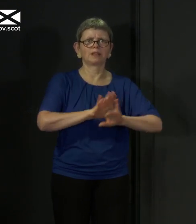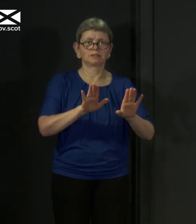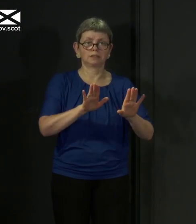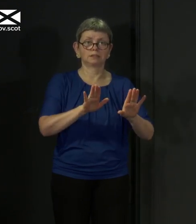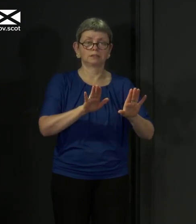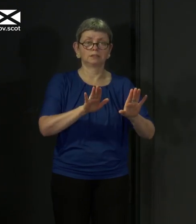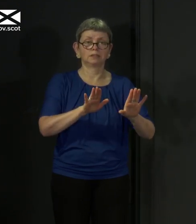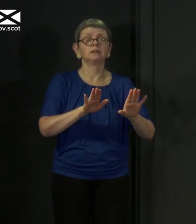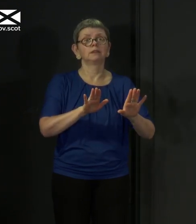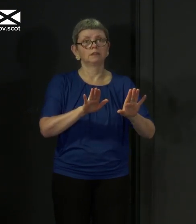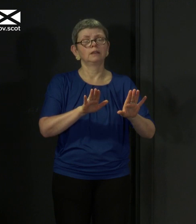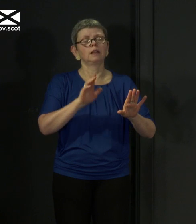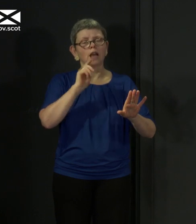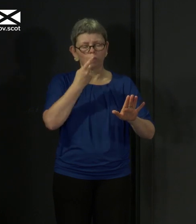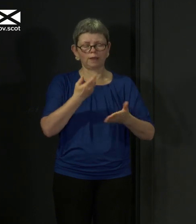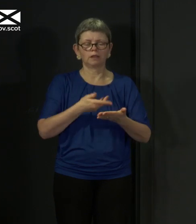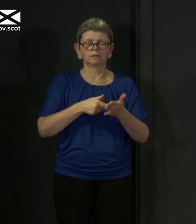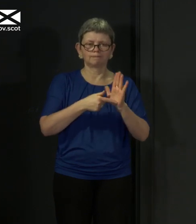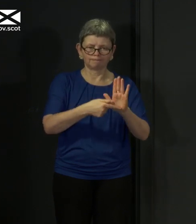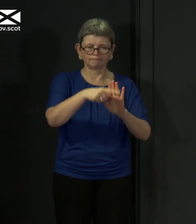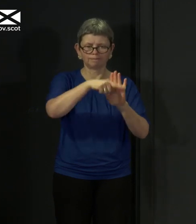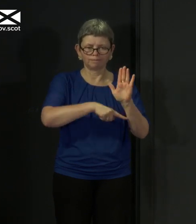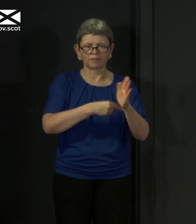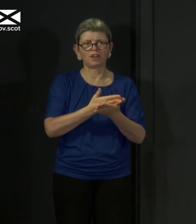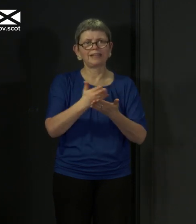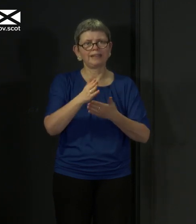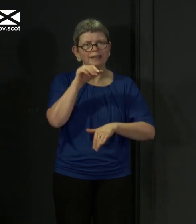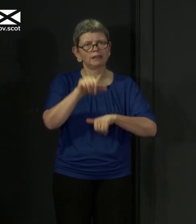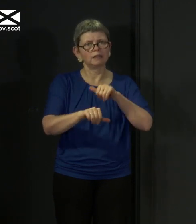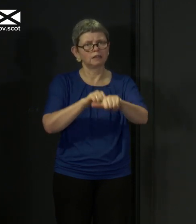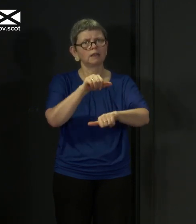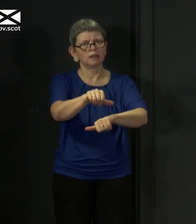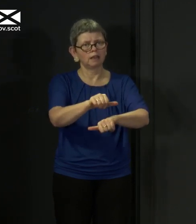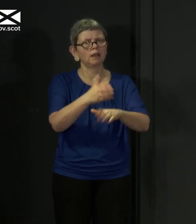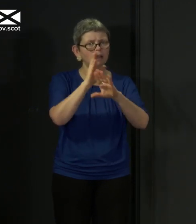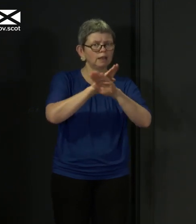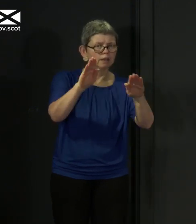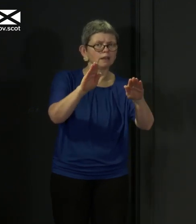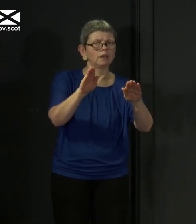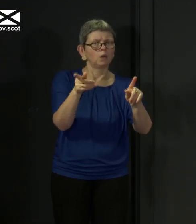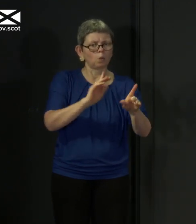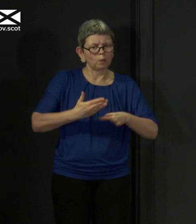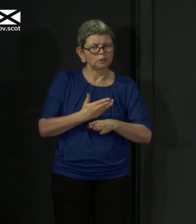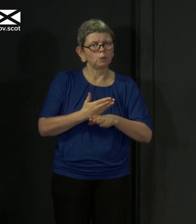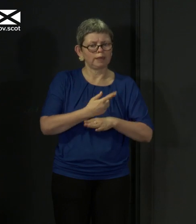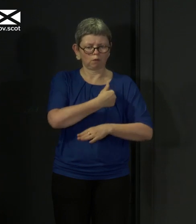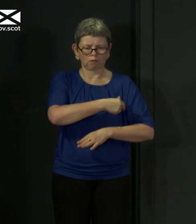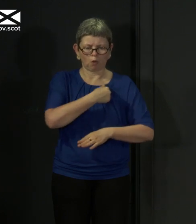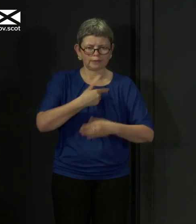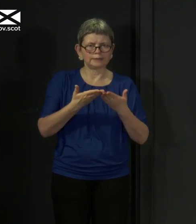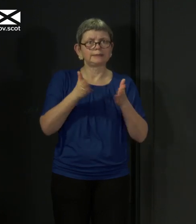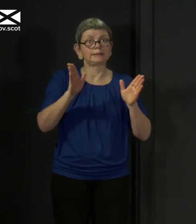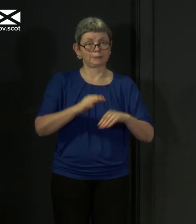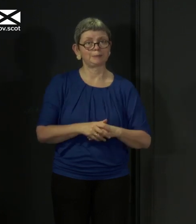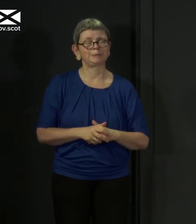out the basis for that very openly and transparently, so we can have that grown up conversation with the public that I've said I'm so keen to